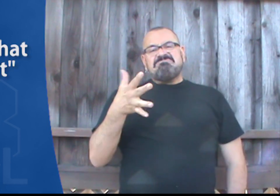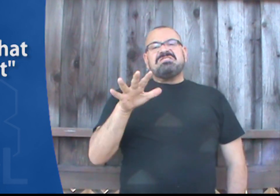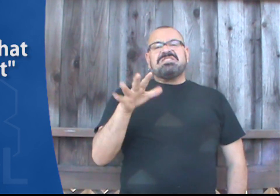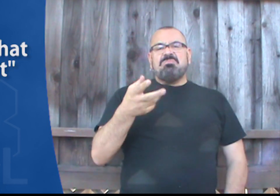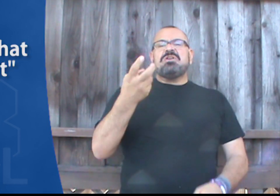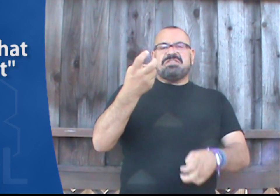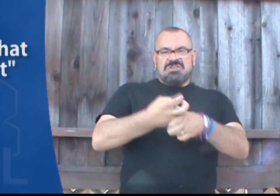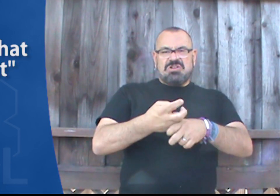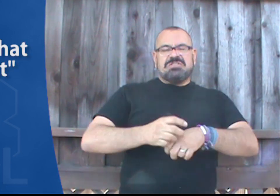Somewhat difficult.